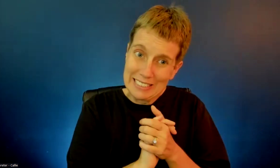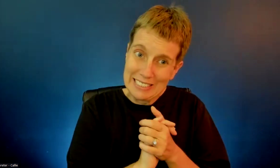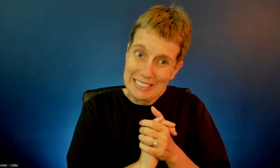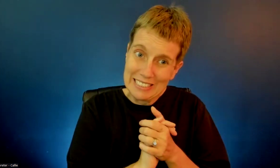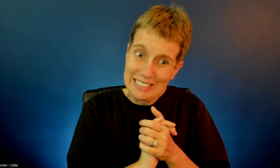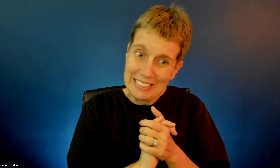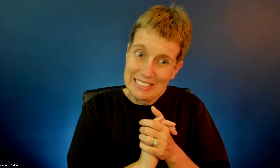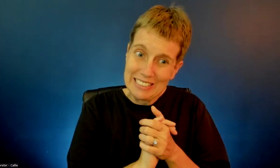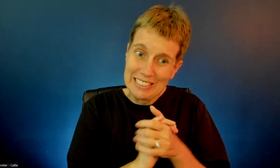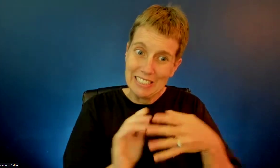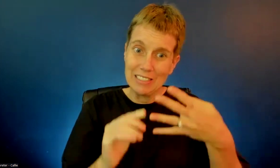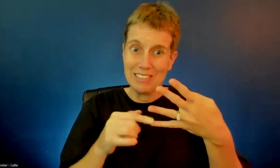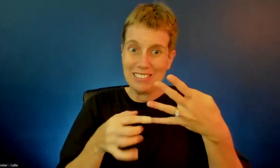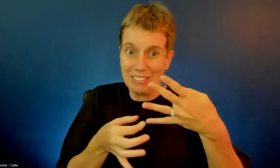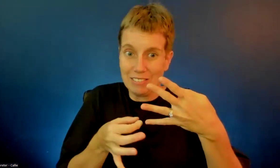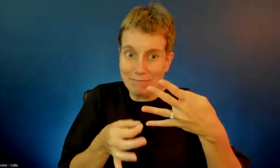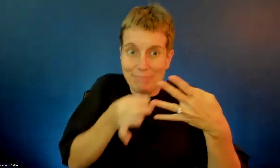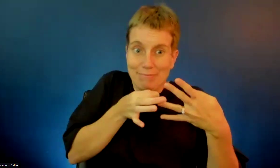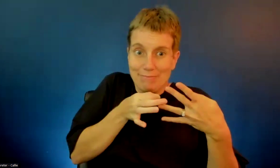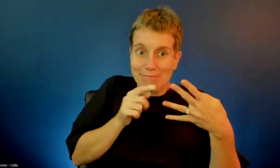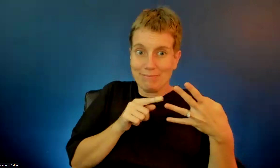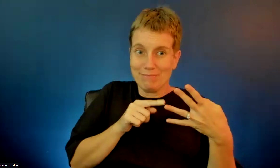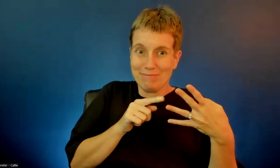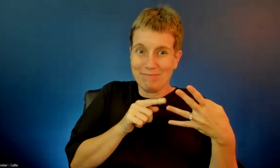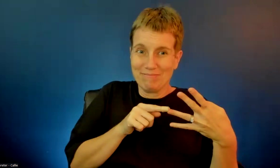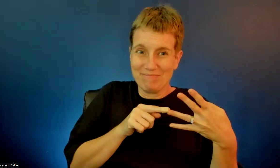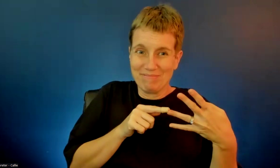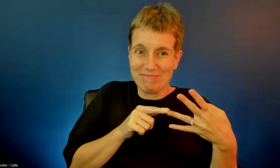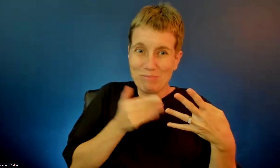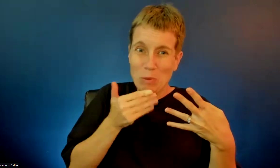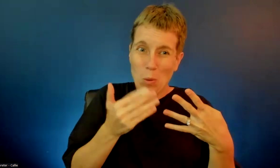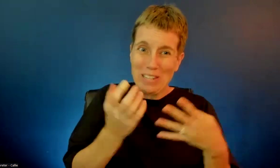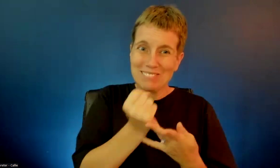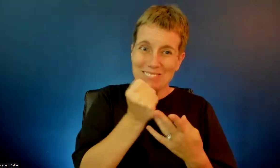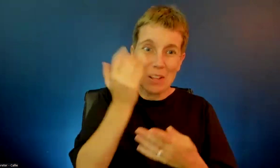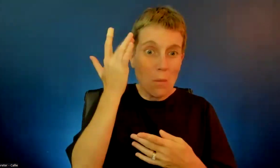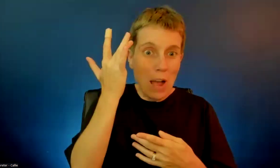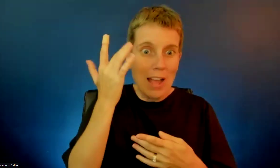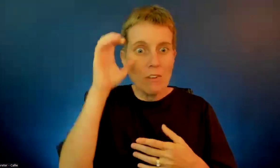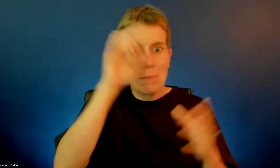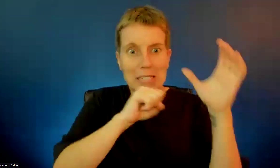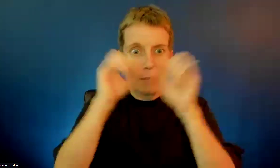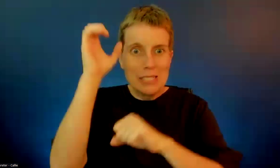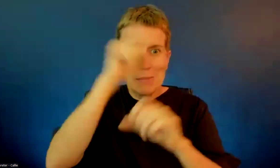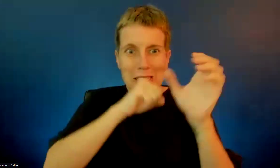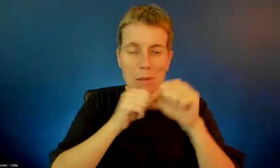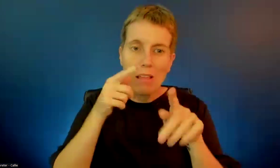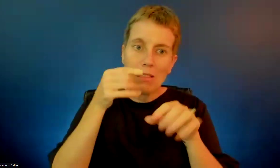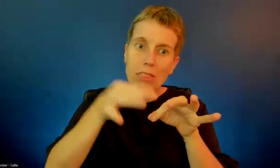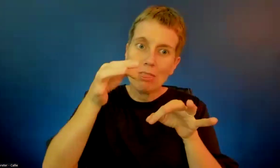we don't have a lot of meetings, because I think we have a lot of things we have to get done.